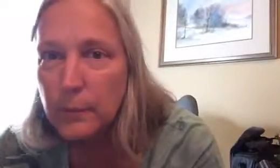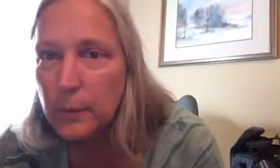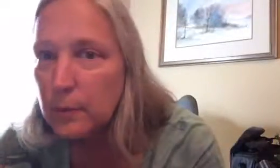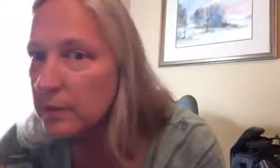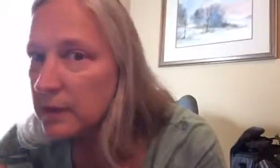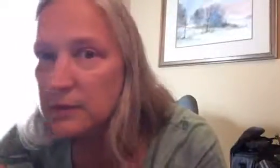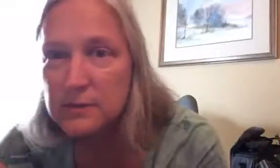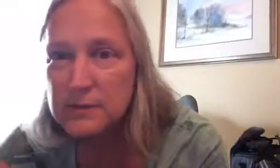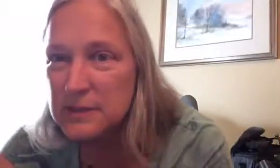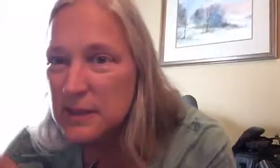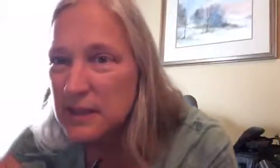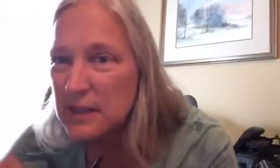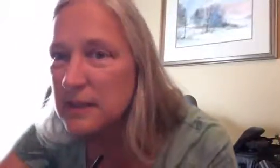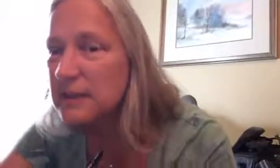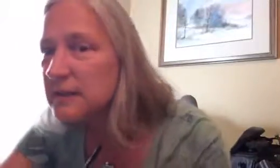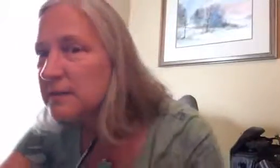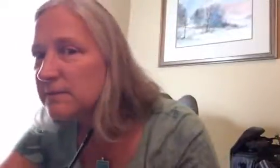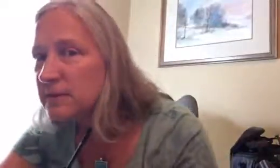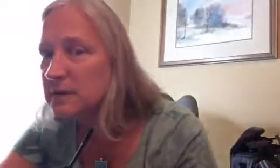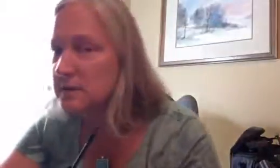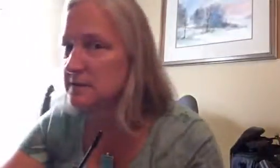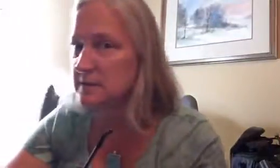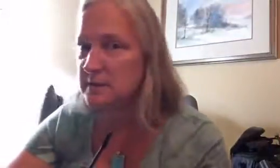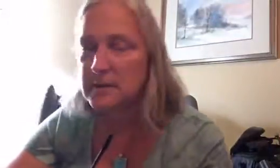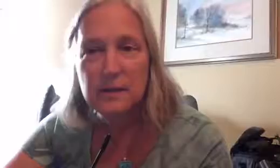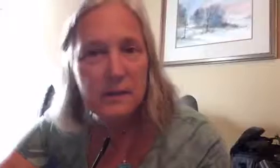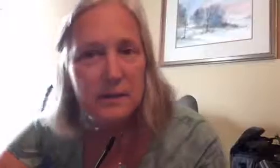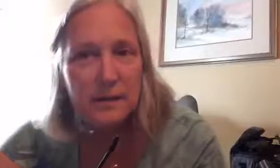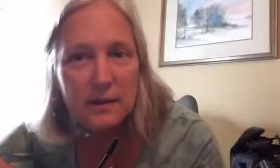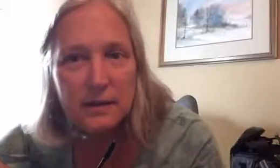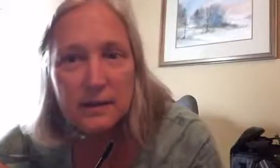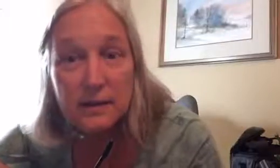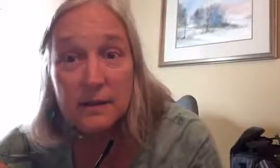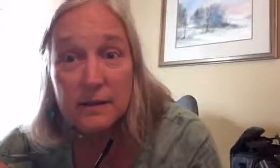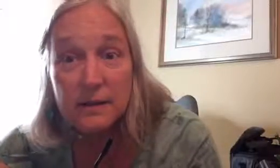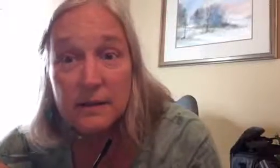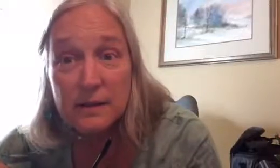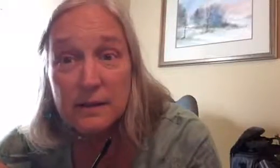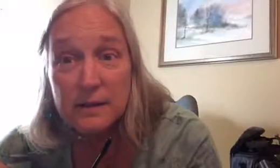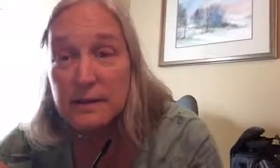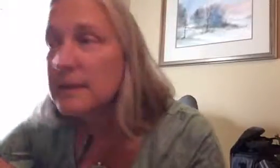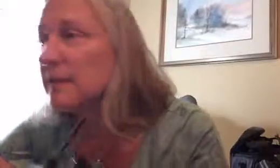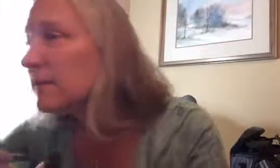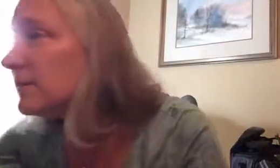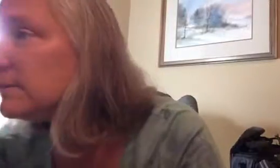oh, can you see the difference, I don't know,